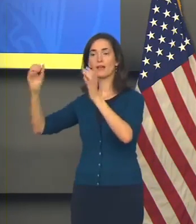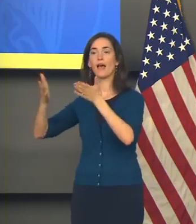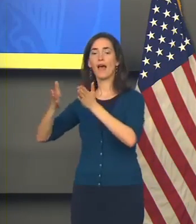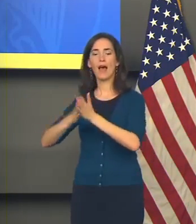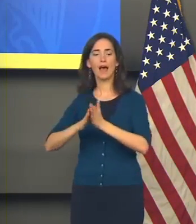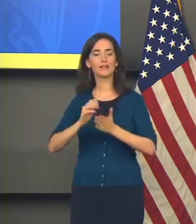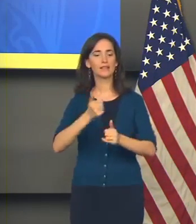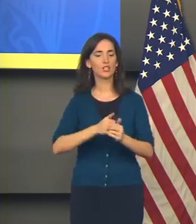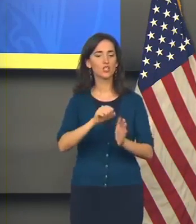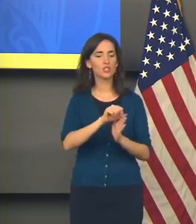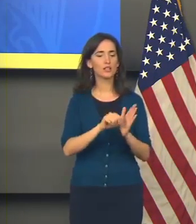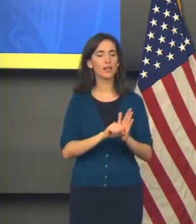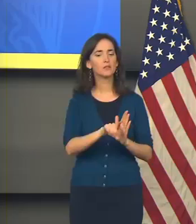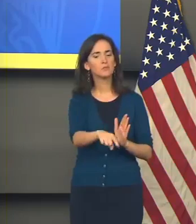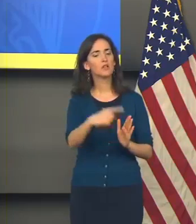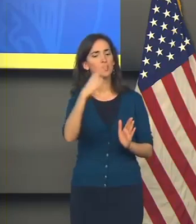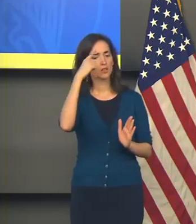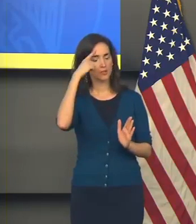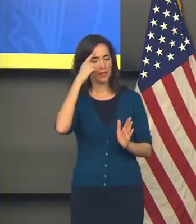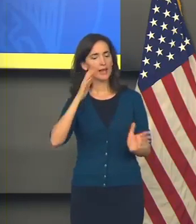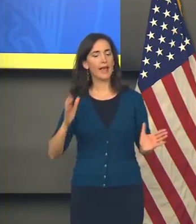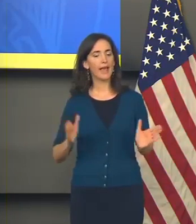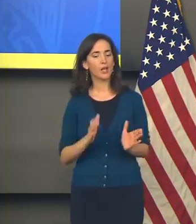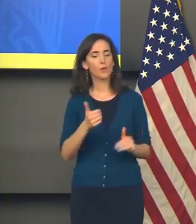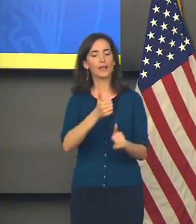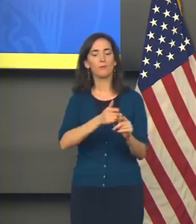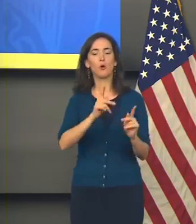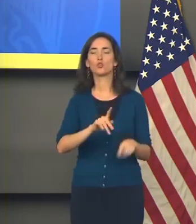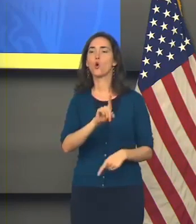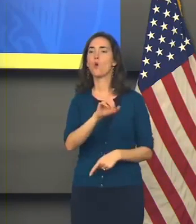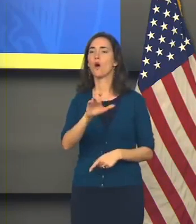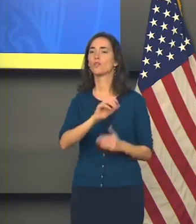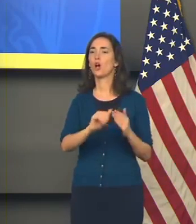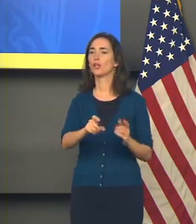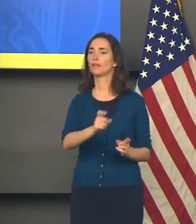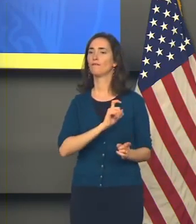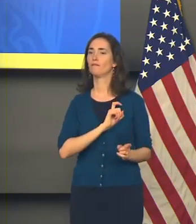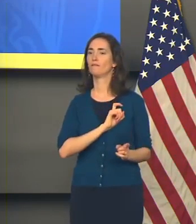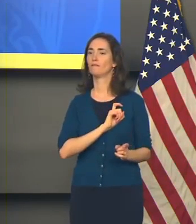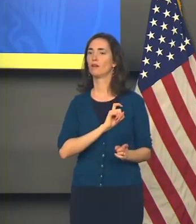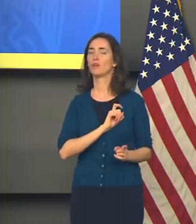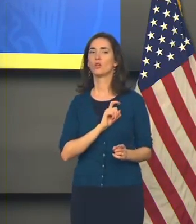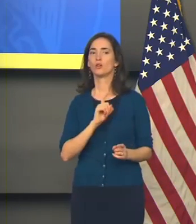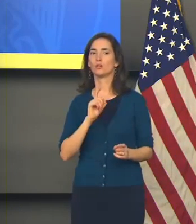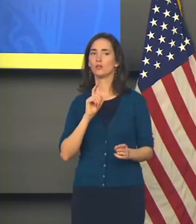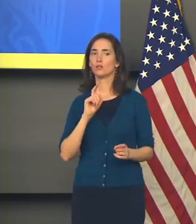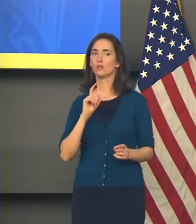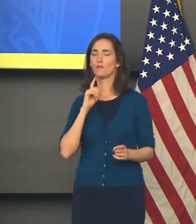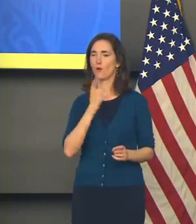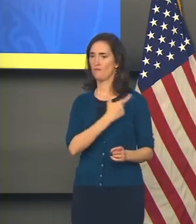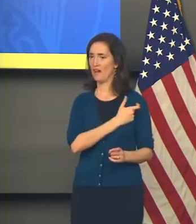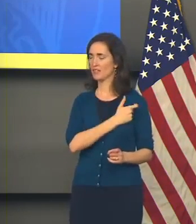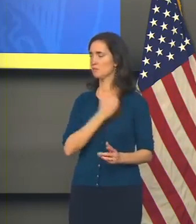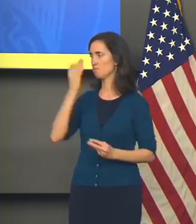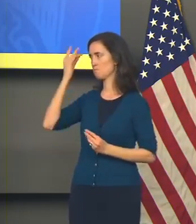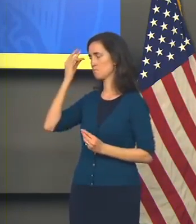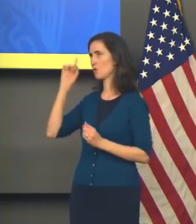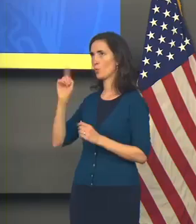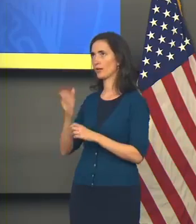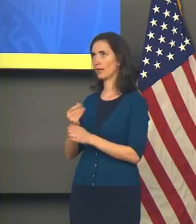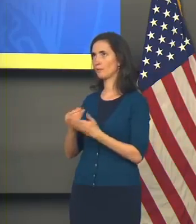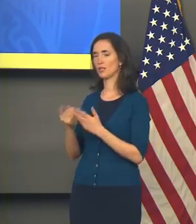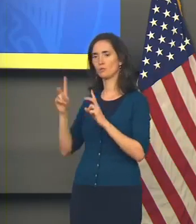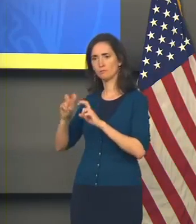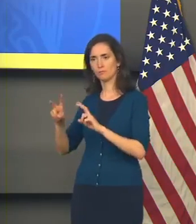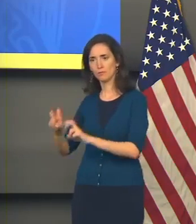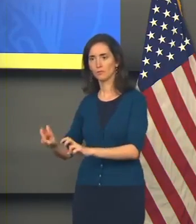$100 cash incentive for vaccinations. We are looking at the funding that might be available for that. We